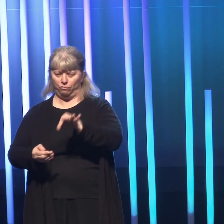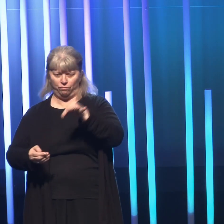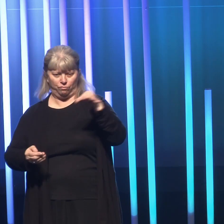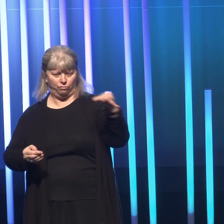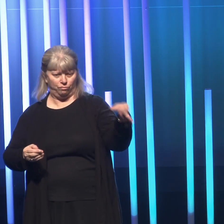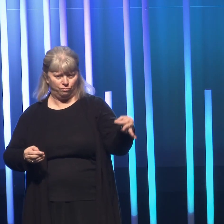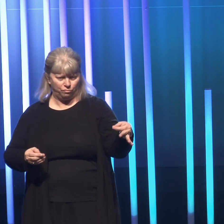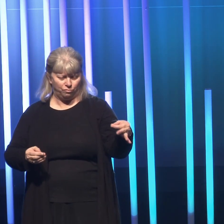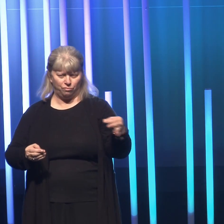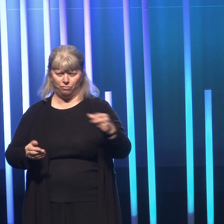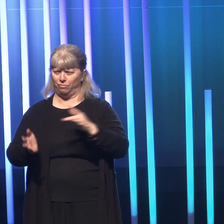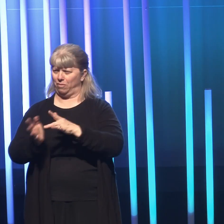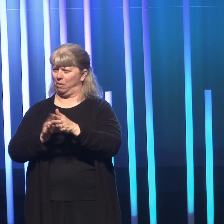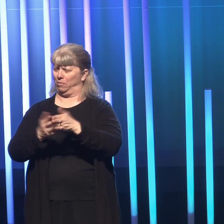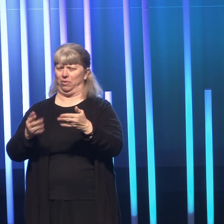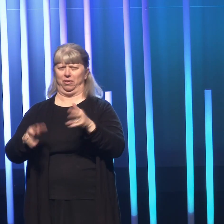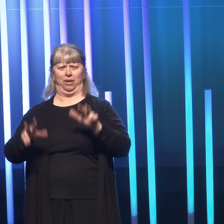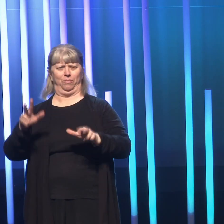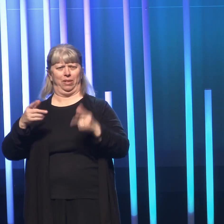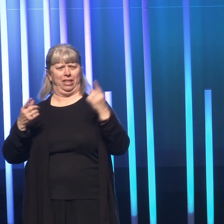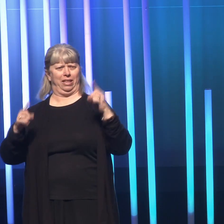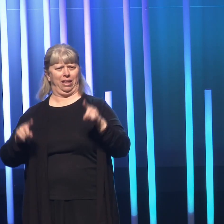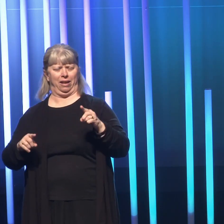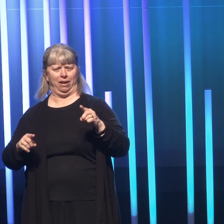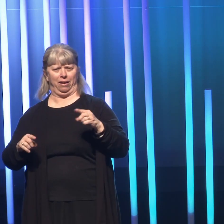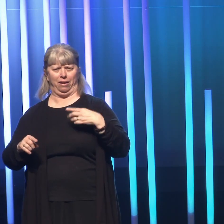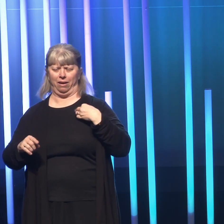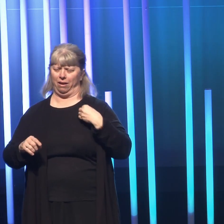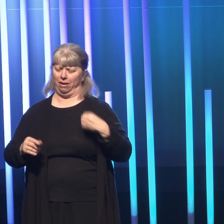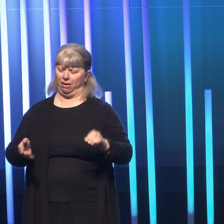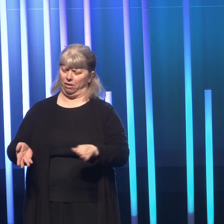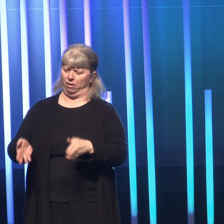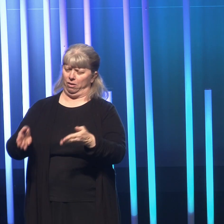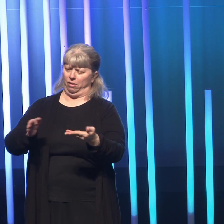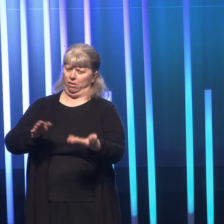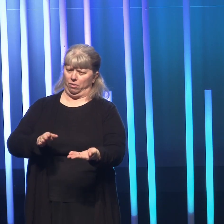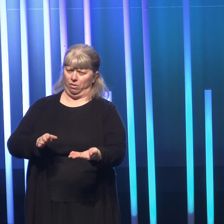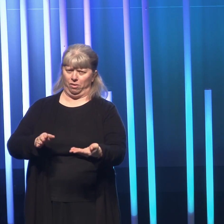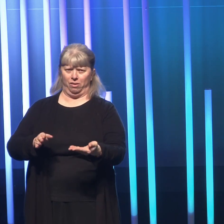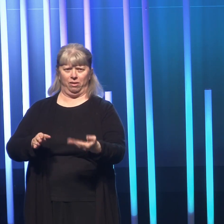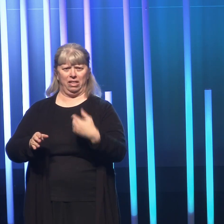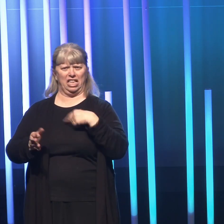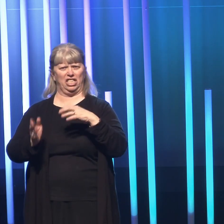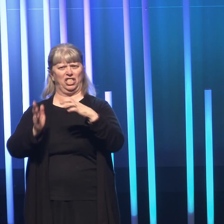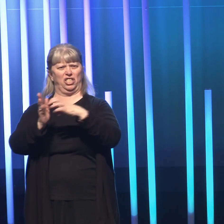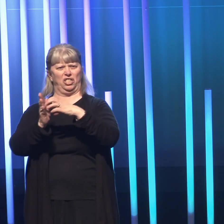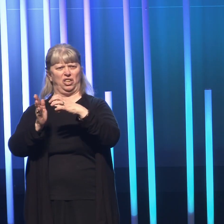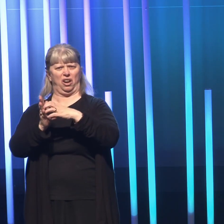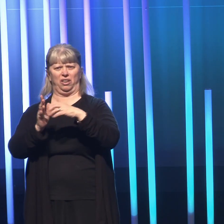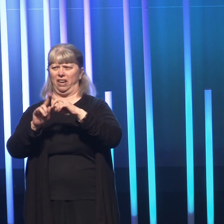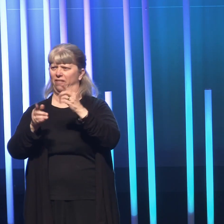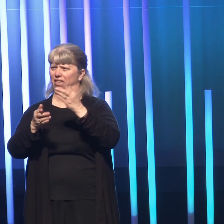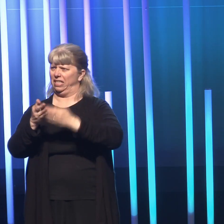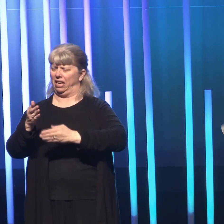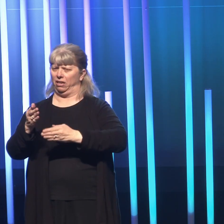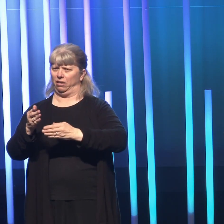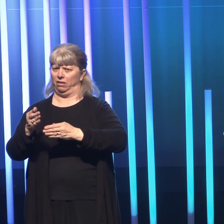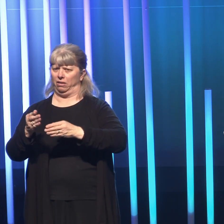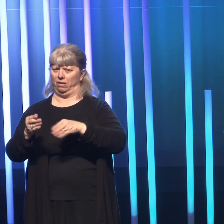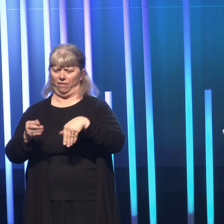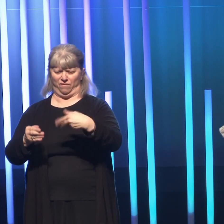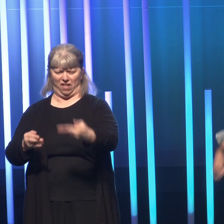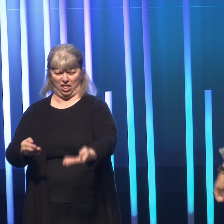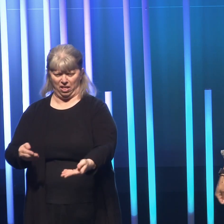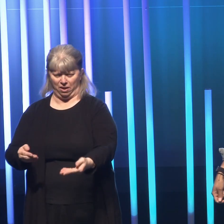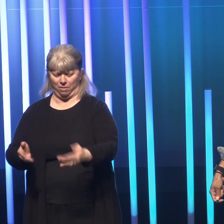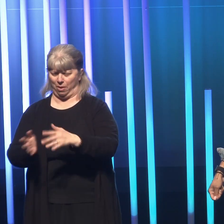Bible, kind of this awkward thing happened where I tilted the book and the whole, this whole chunk from a different section just fell out of the